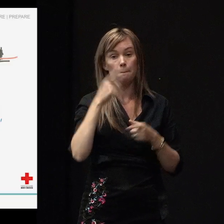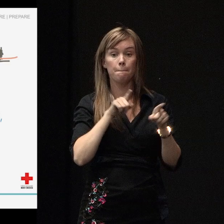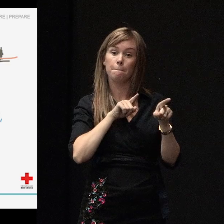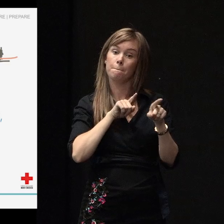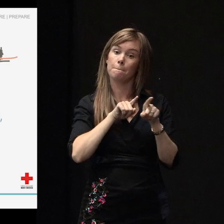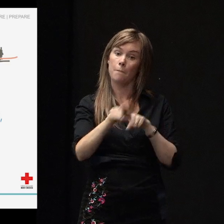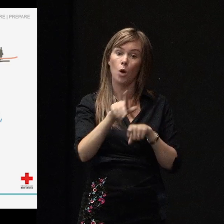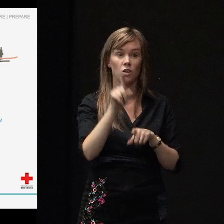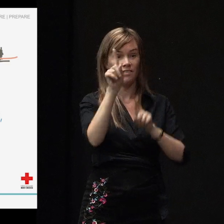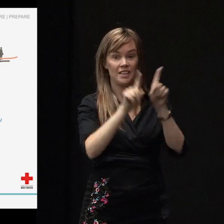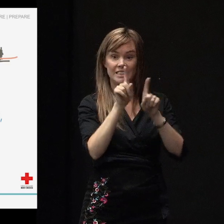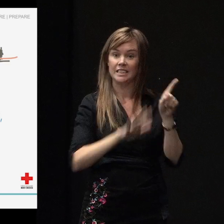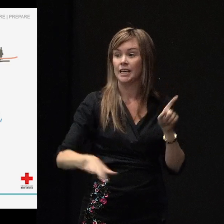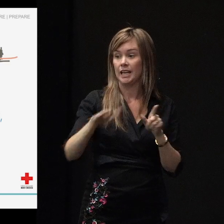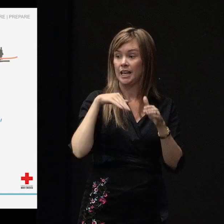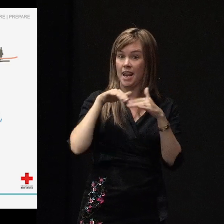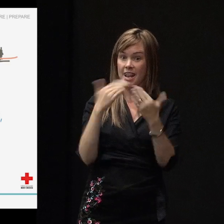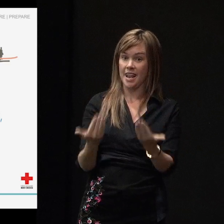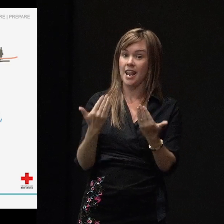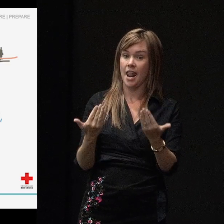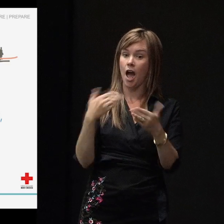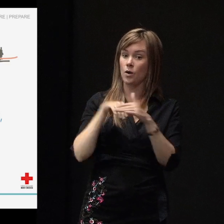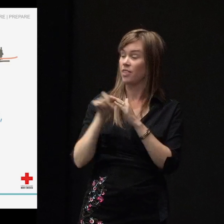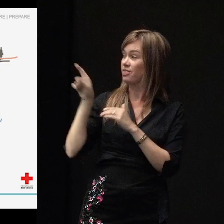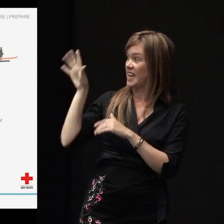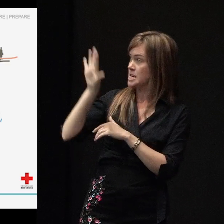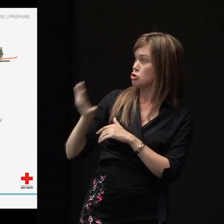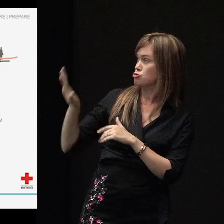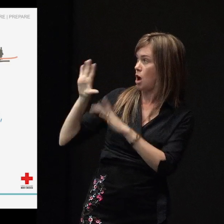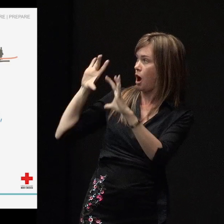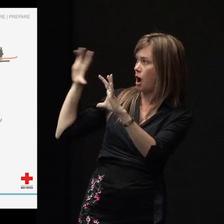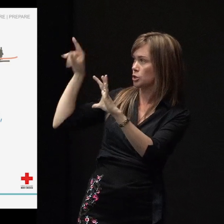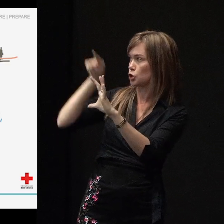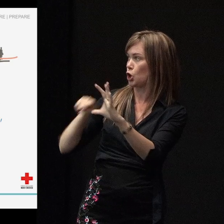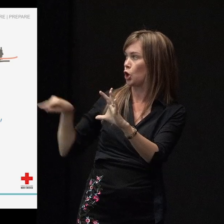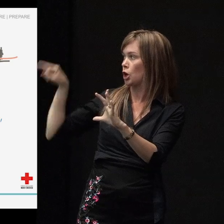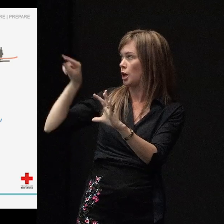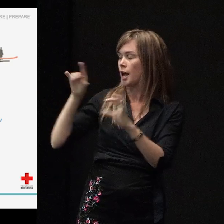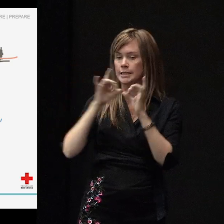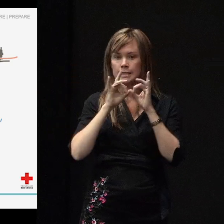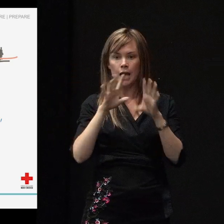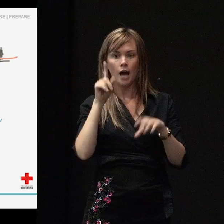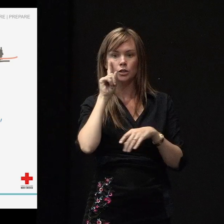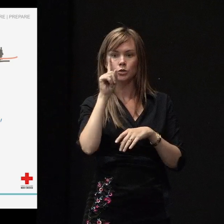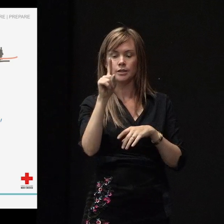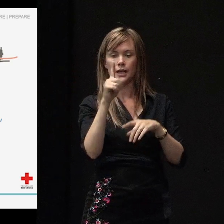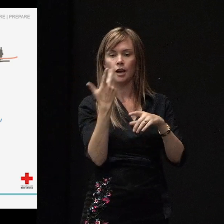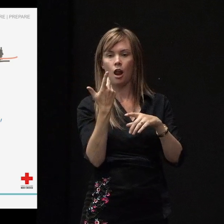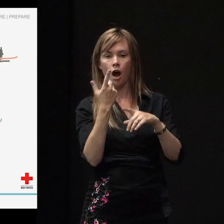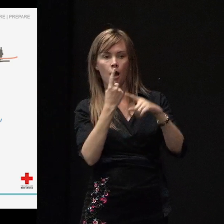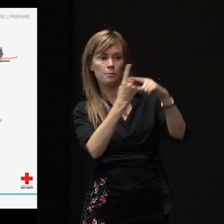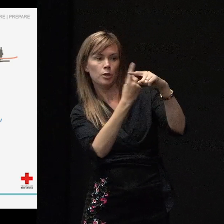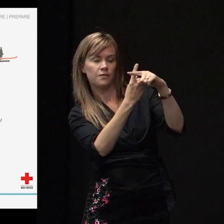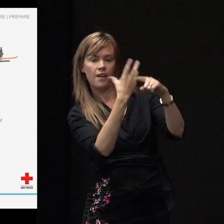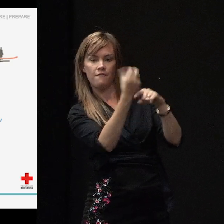somewhere within this circle. Some people are beginning to see the light at the end of the tunnel and that can be the most tiring phase. And